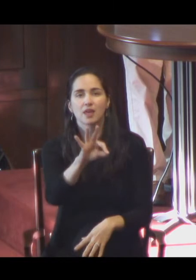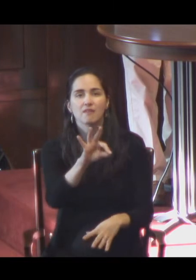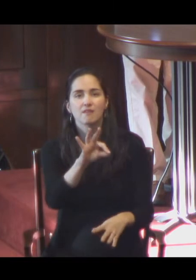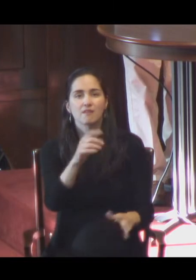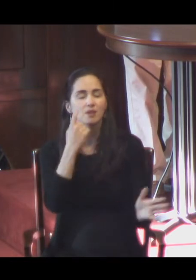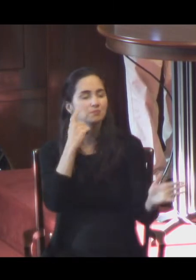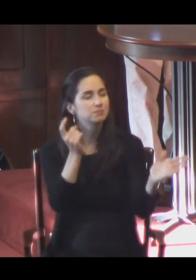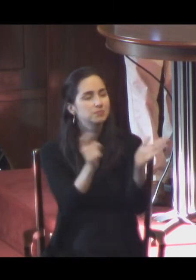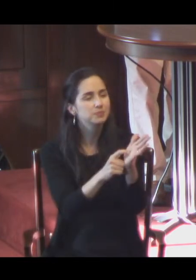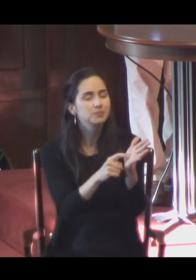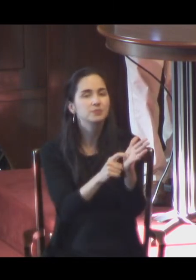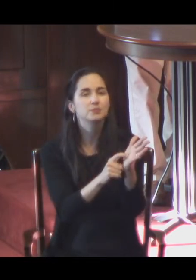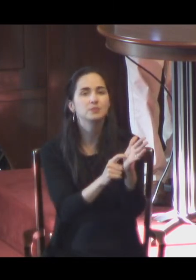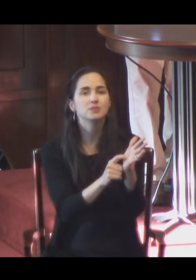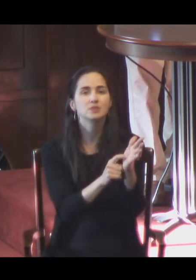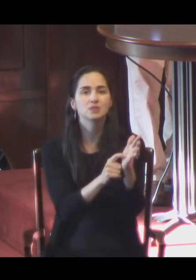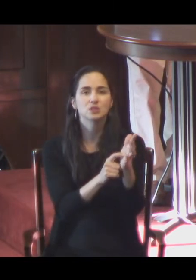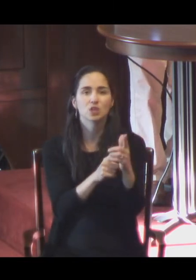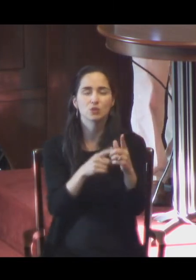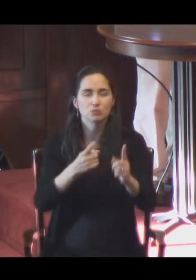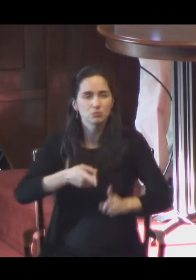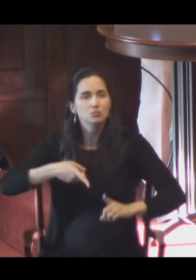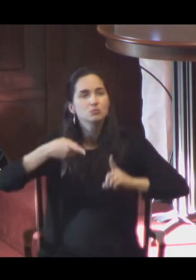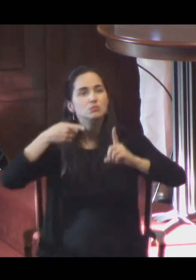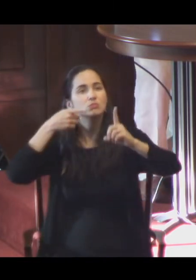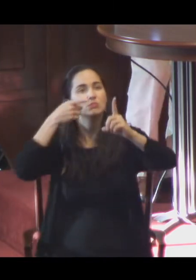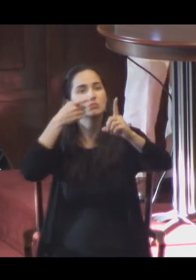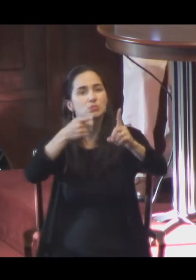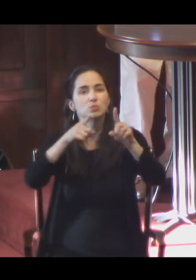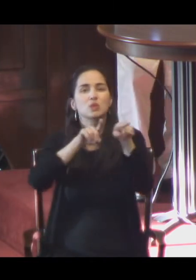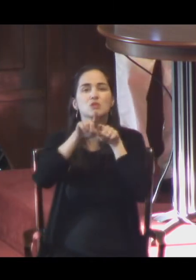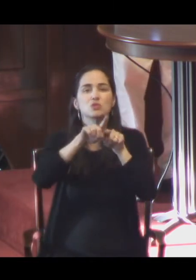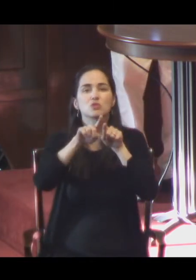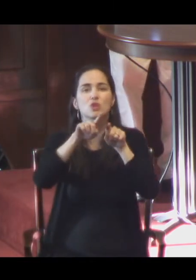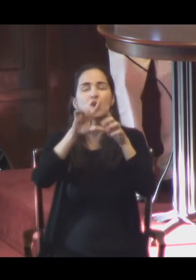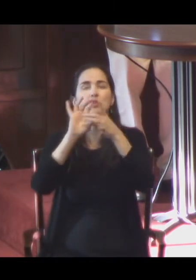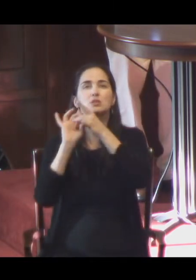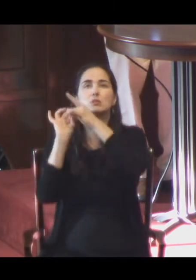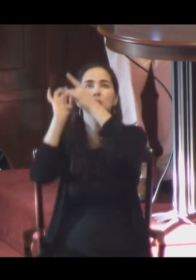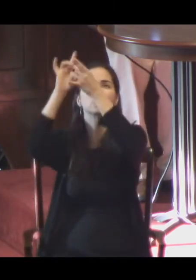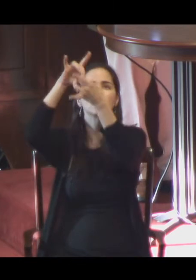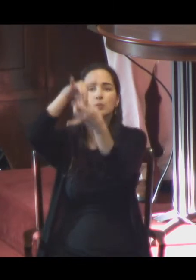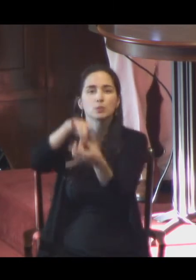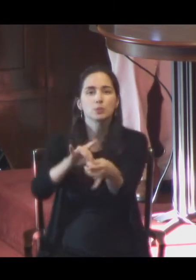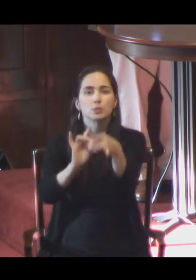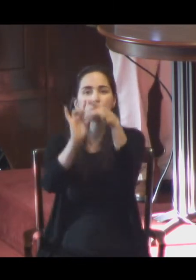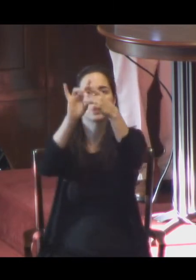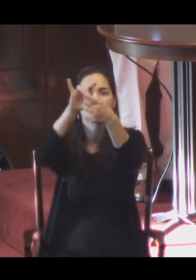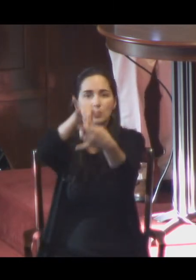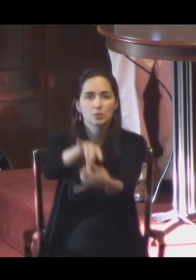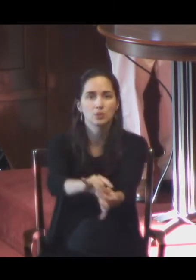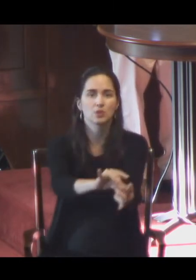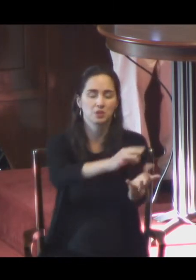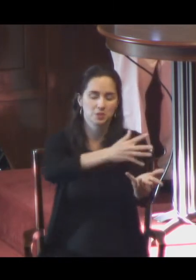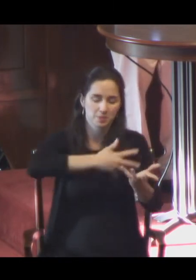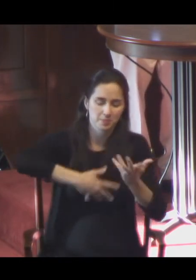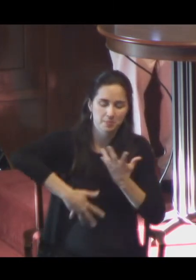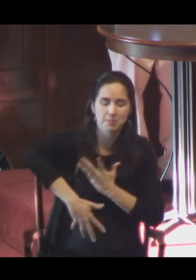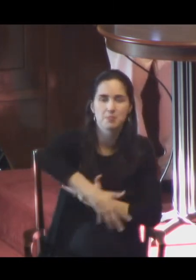Pursue their pattern as before, but reconciled among the stars. The dance along the artery, the circulation of the lymph are figured in the drift of stars.